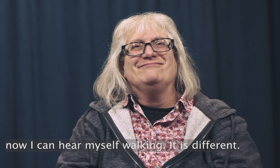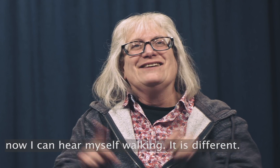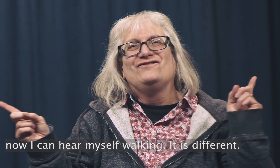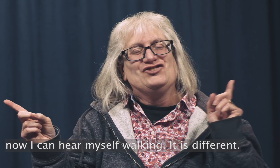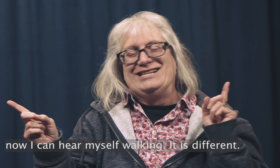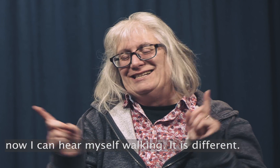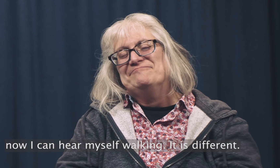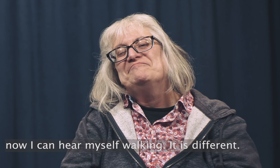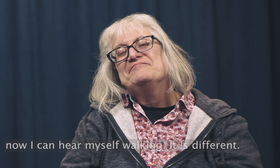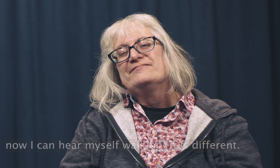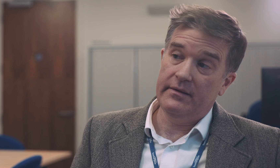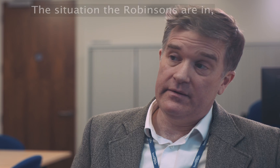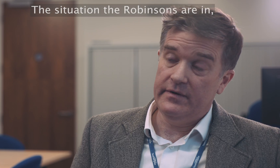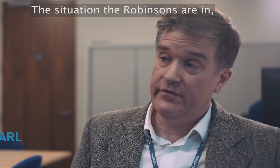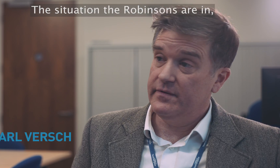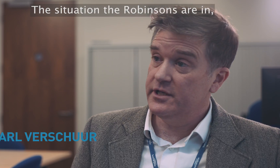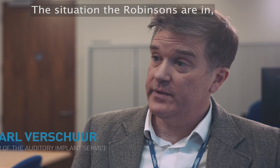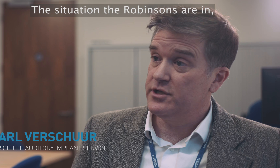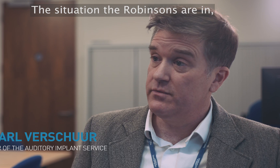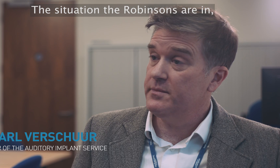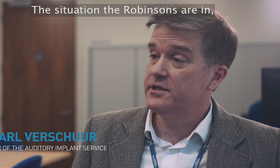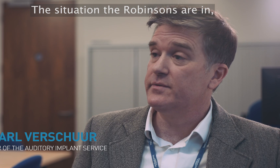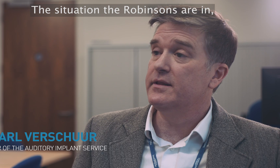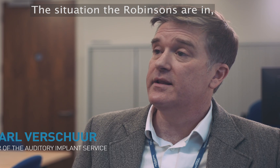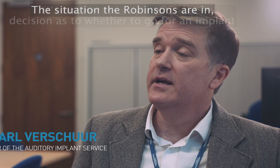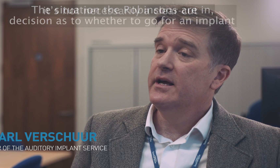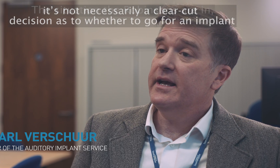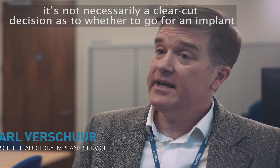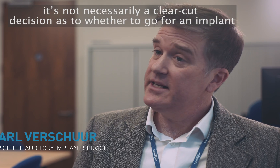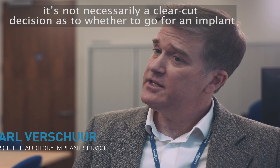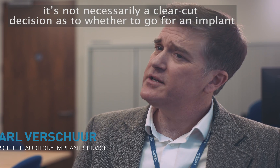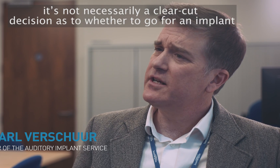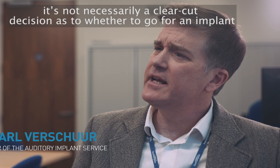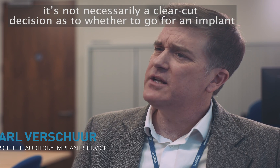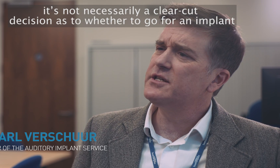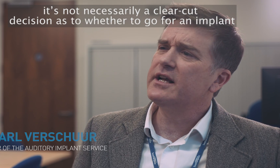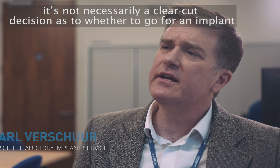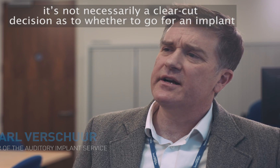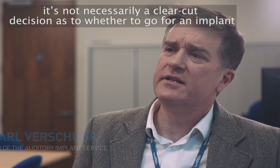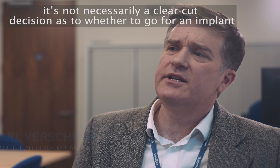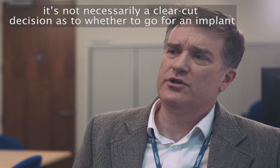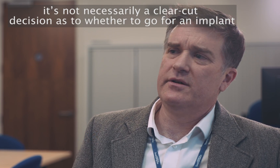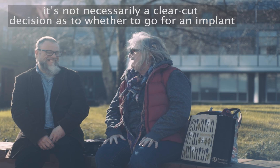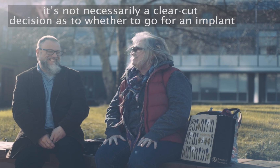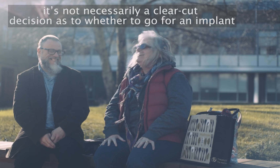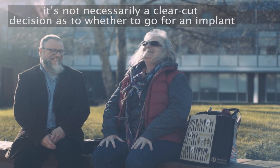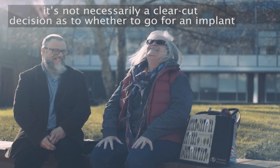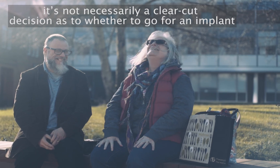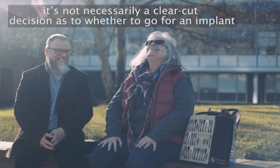it is different you know for the situation that Robins are in that it's not it's not actually a clear-cut decision as to whether to go for an implant